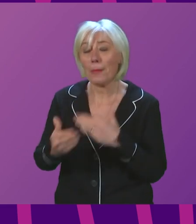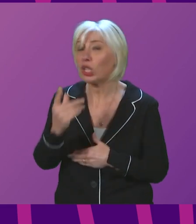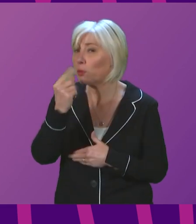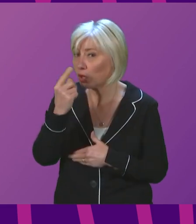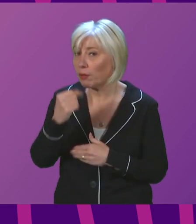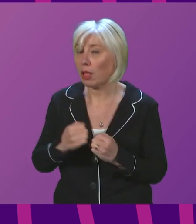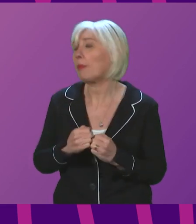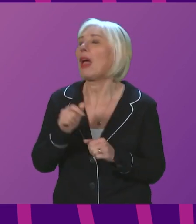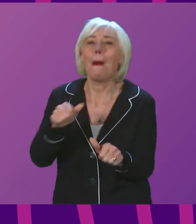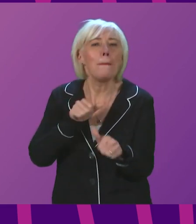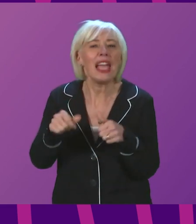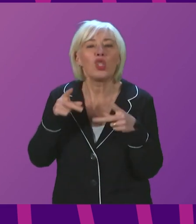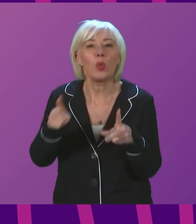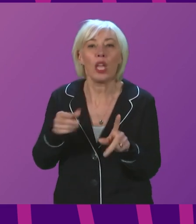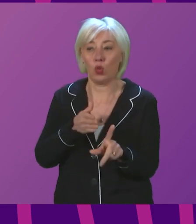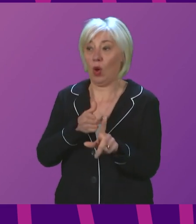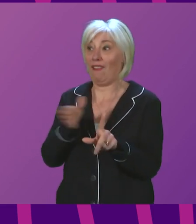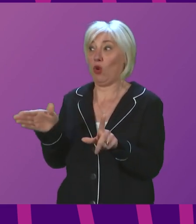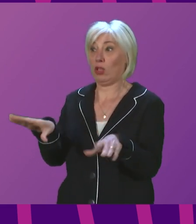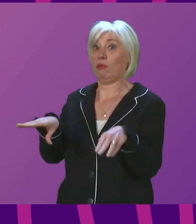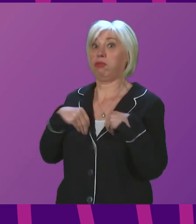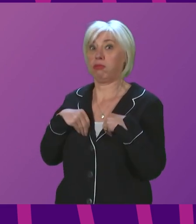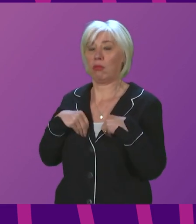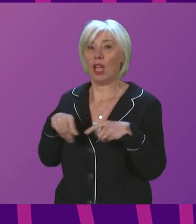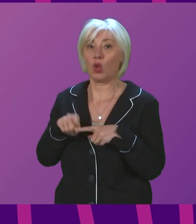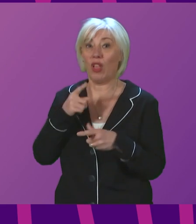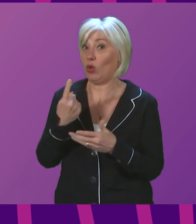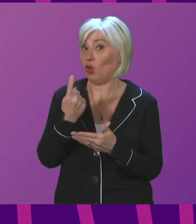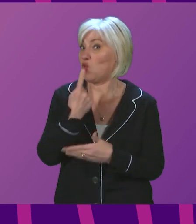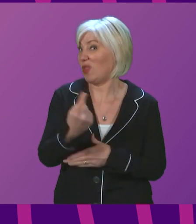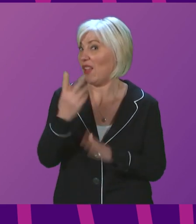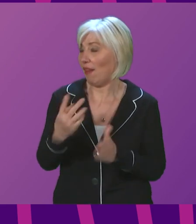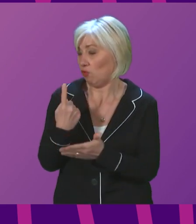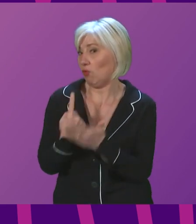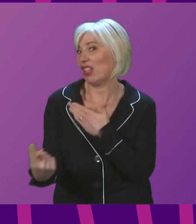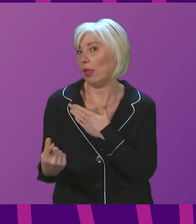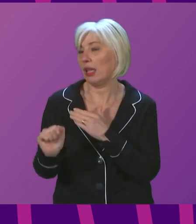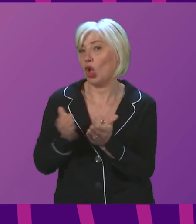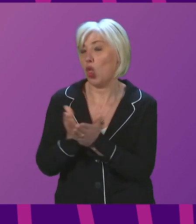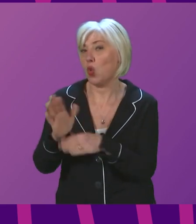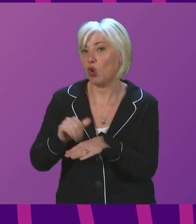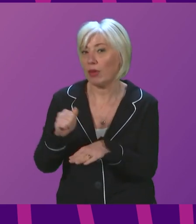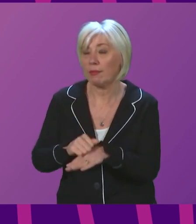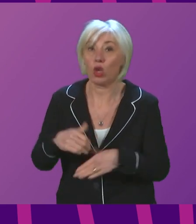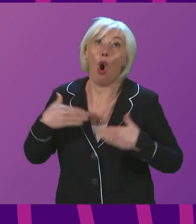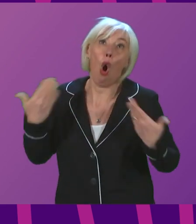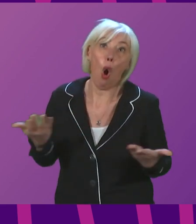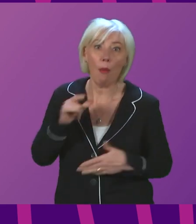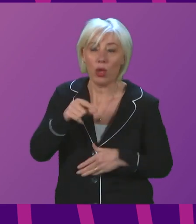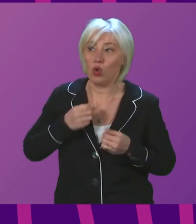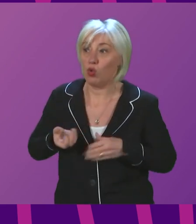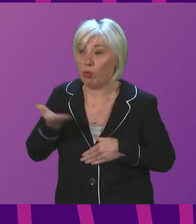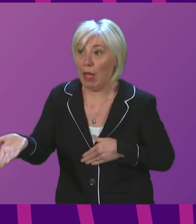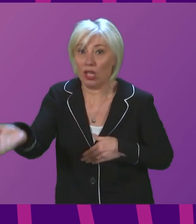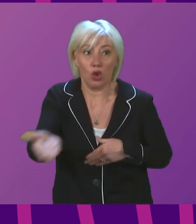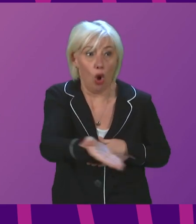This is the best way of avoiding getting COVID and having to isolate over Christmas or inadvertently spreading infection when